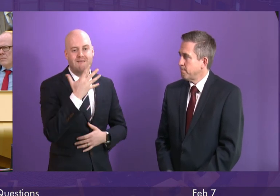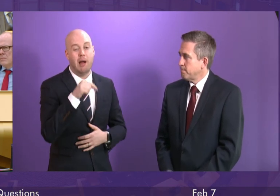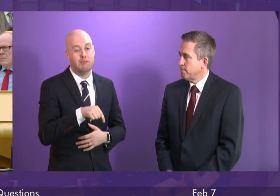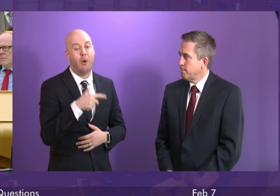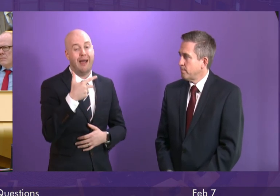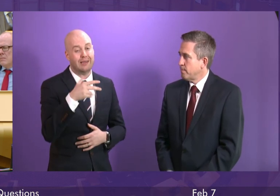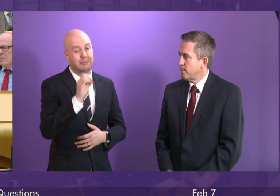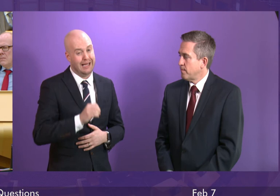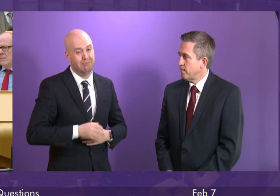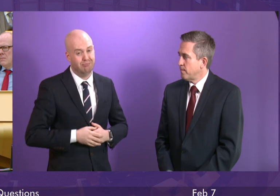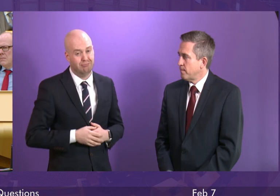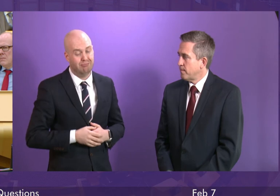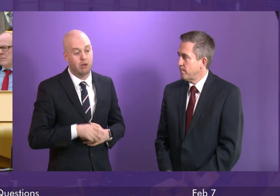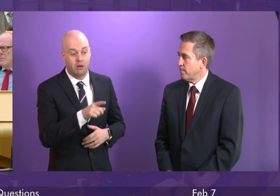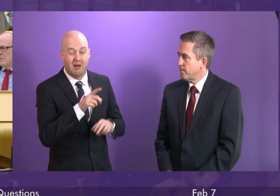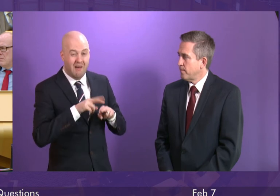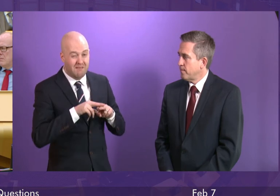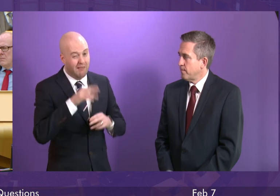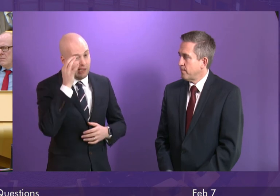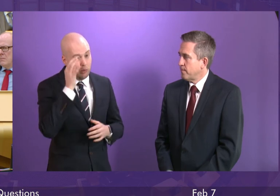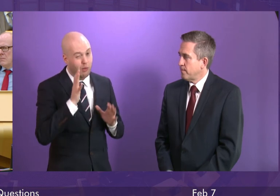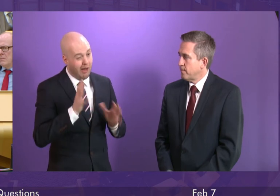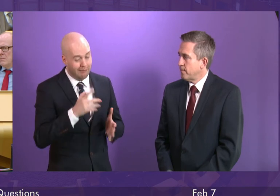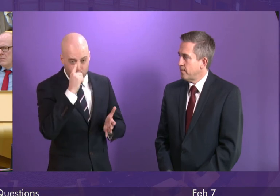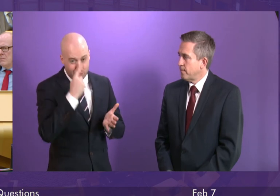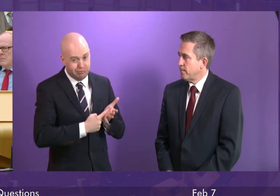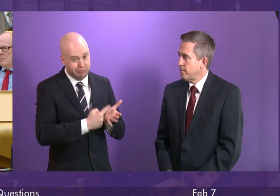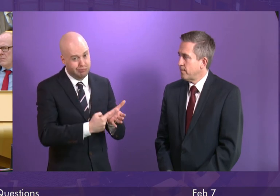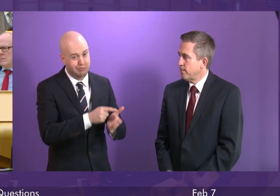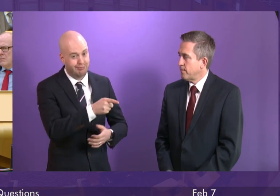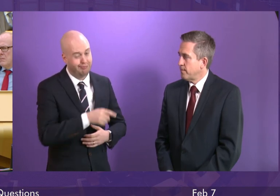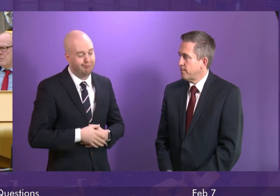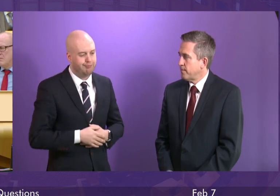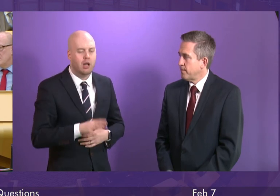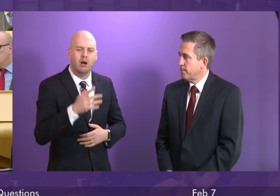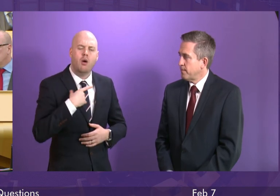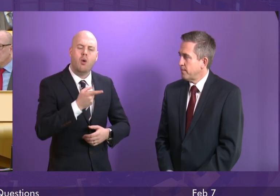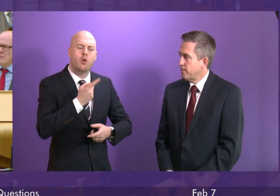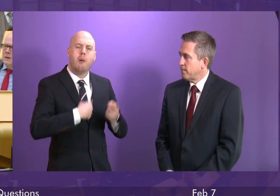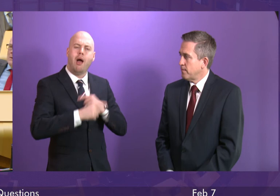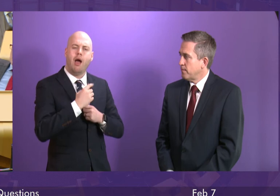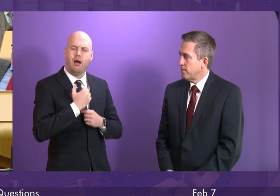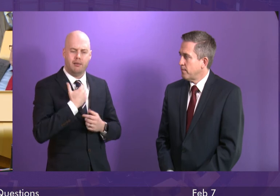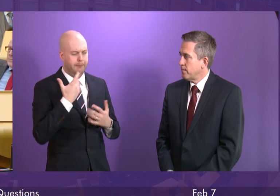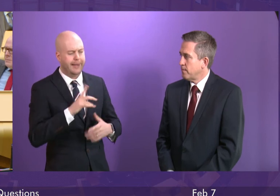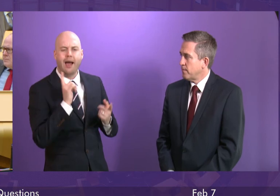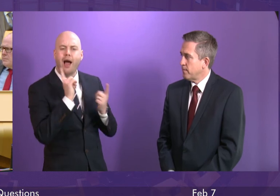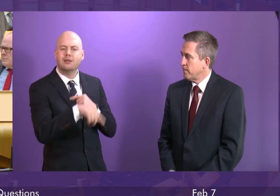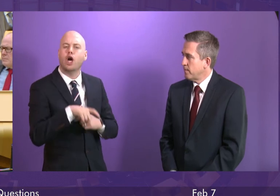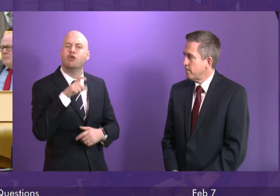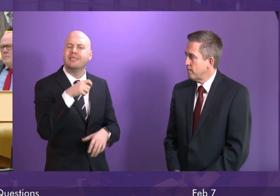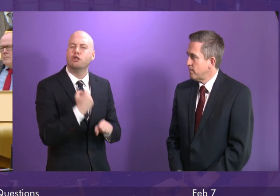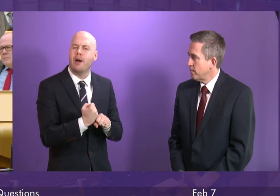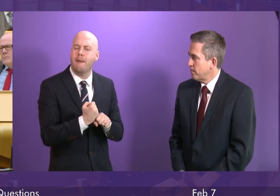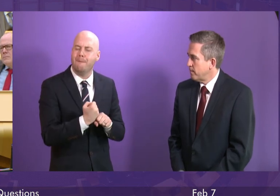so Fyfe council has got to take certain decisions but I come back to one of my answers to Christine Graham local authorities today in